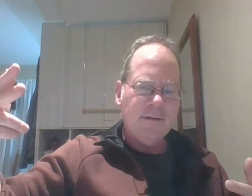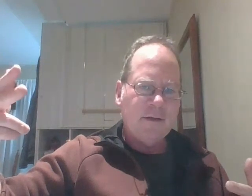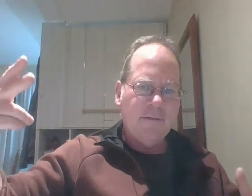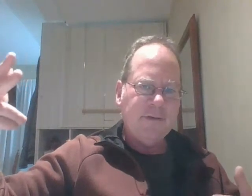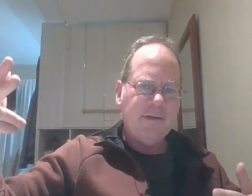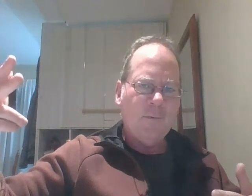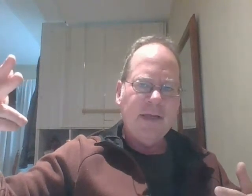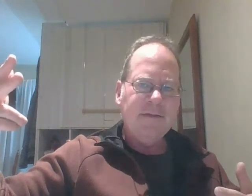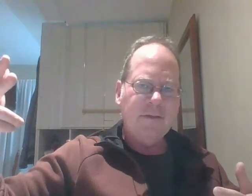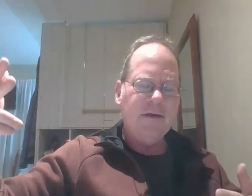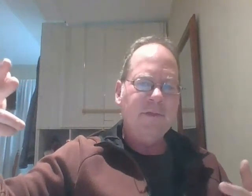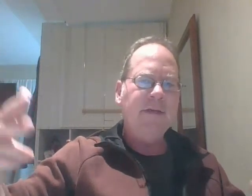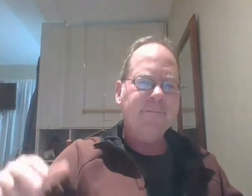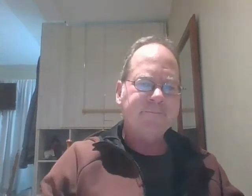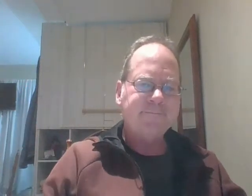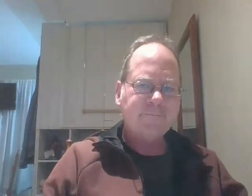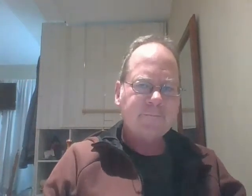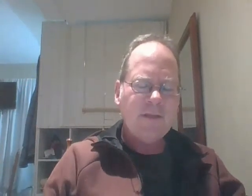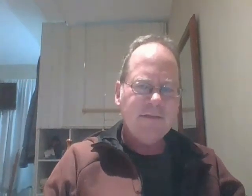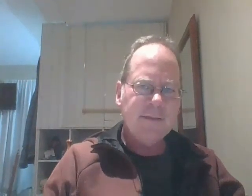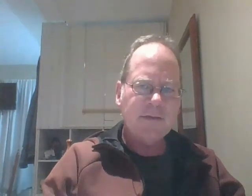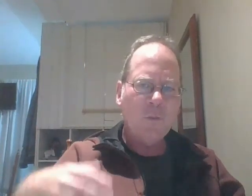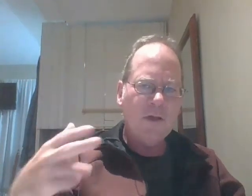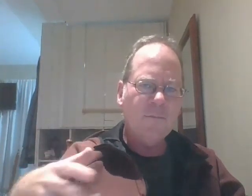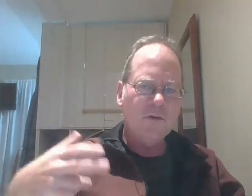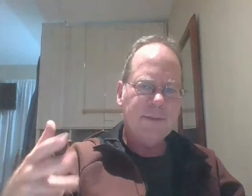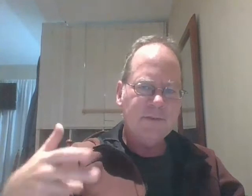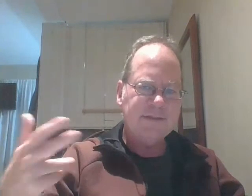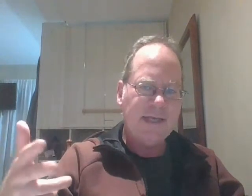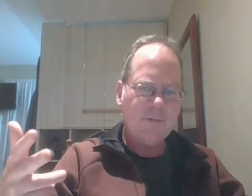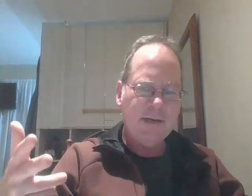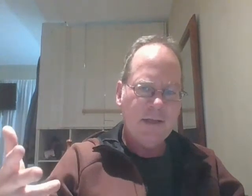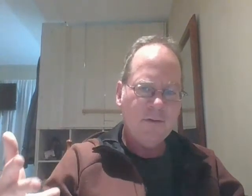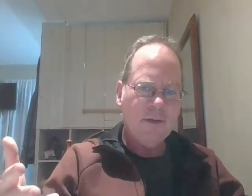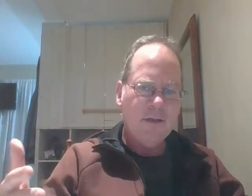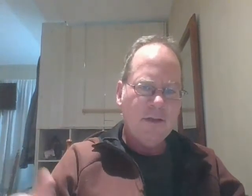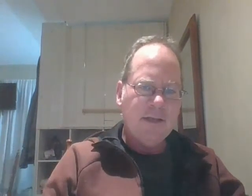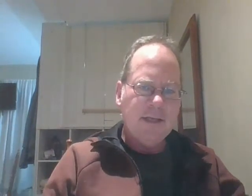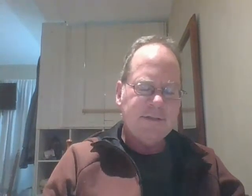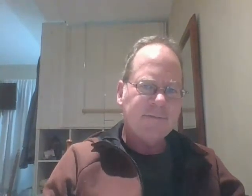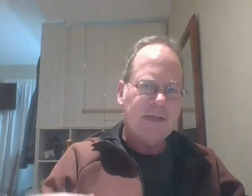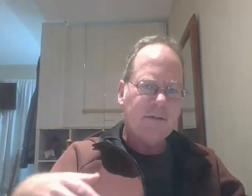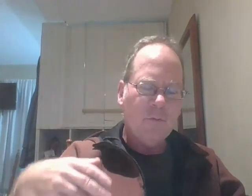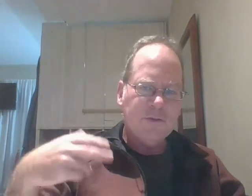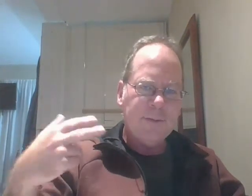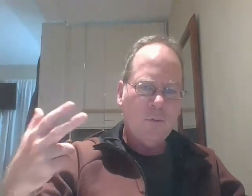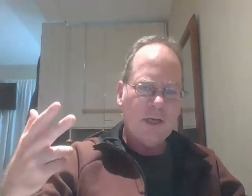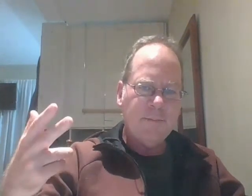confident that i'm right even there but it seems like the will of most people is sapped right now it seems like most people want to be on